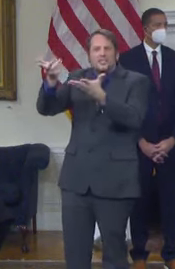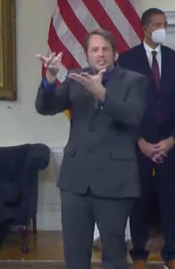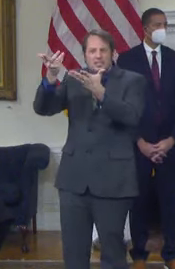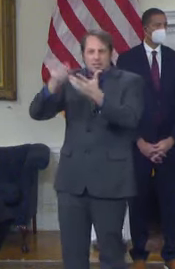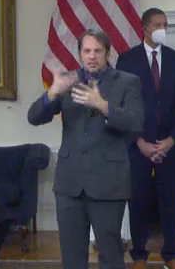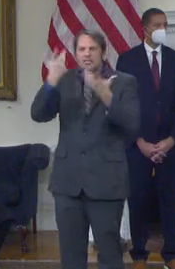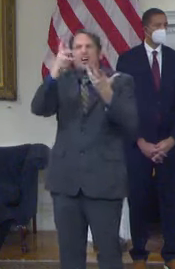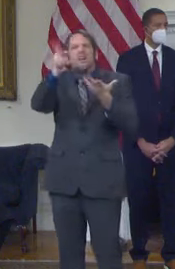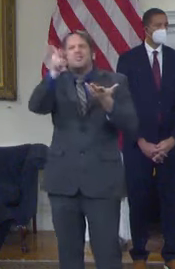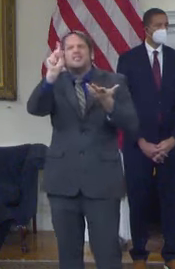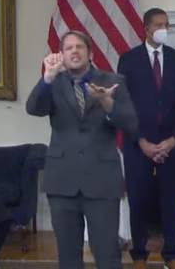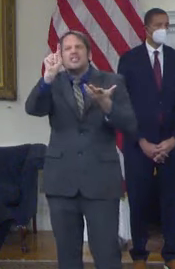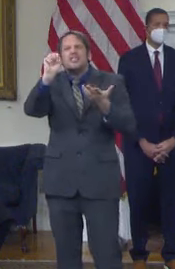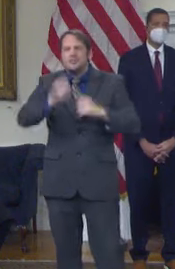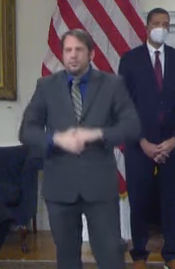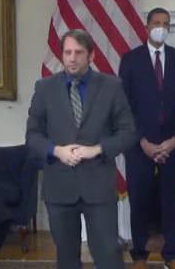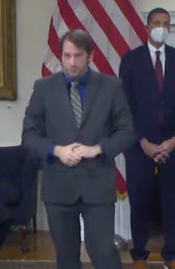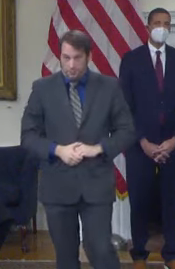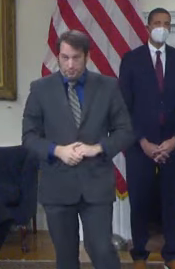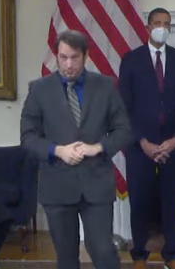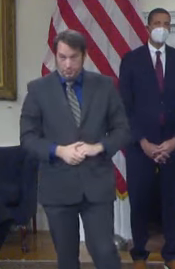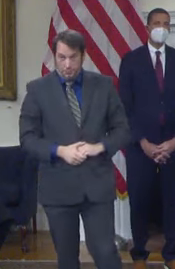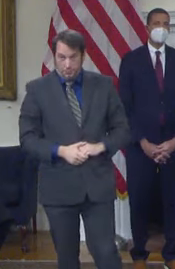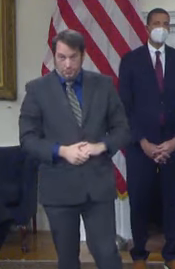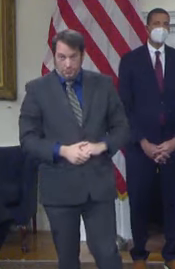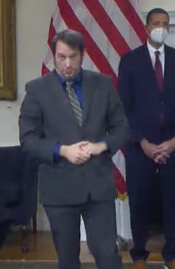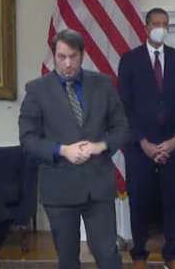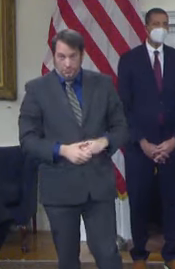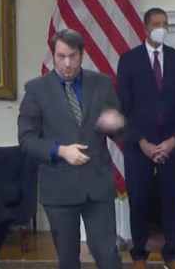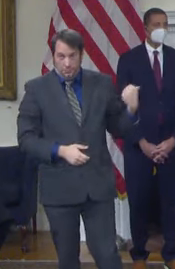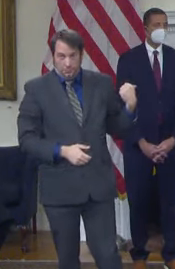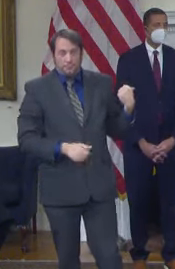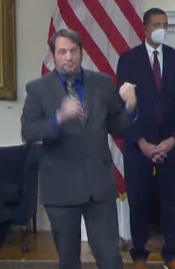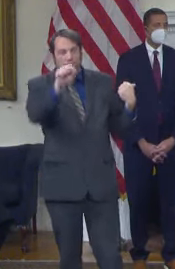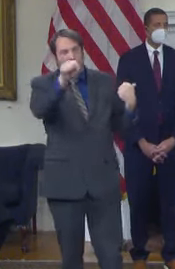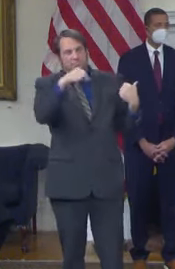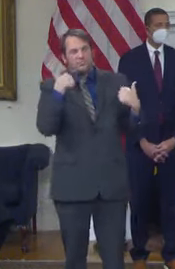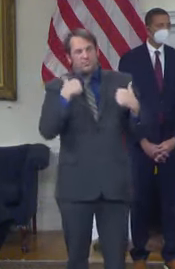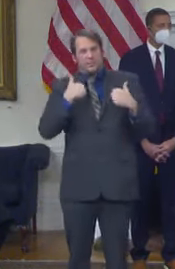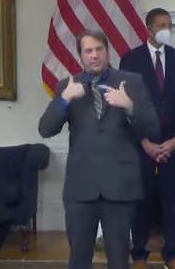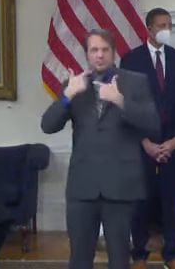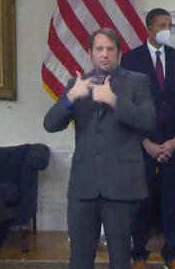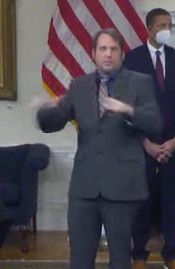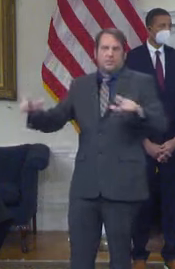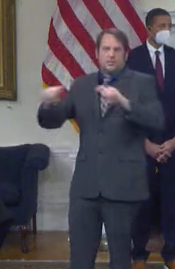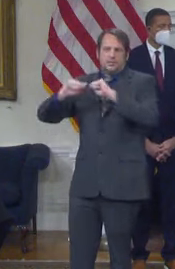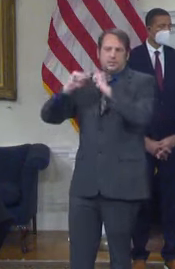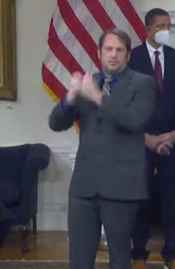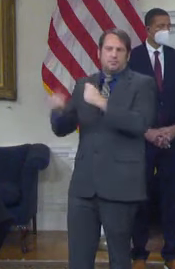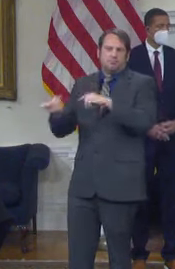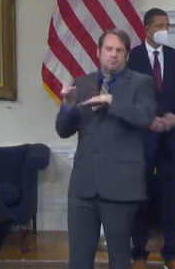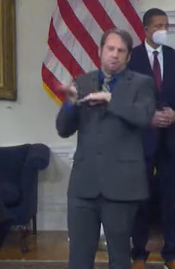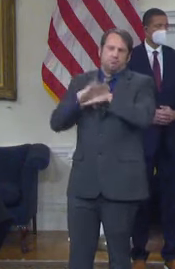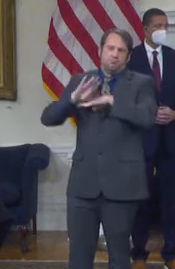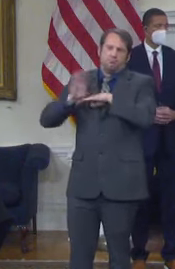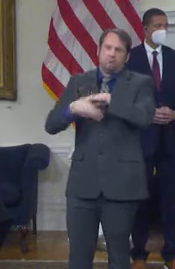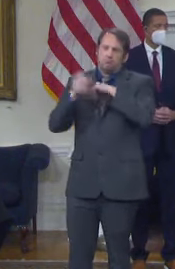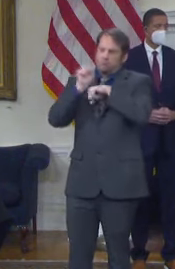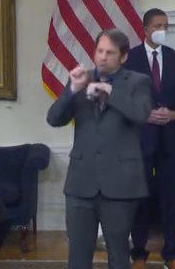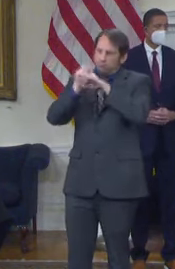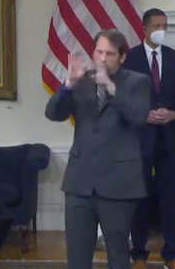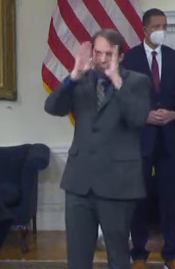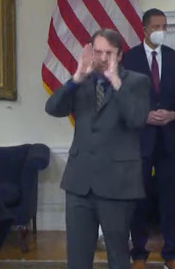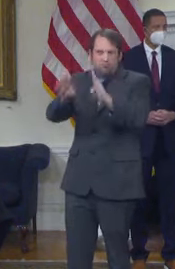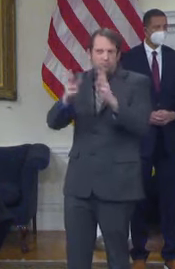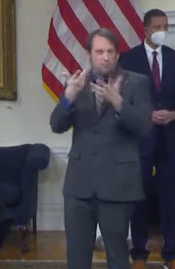outside the state government working on day and night, seven days a week. I receive briefings every day. We have